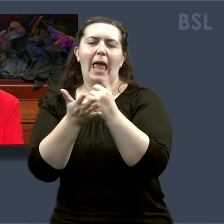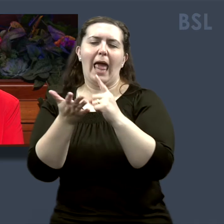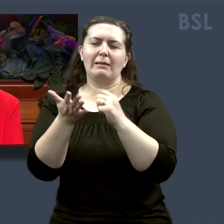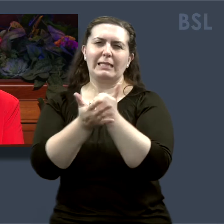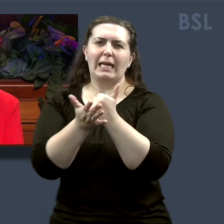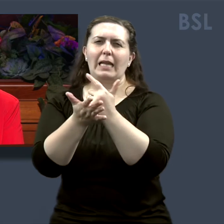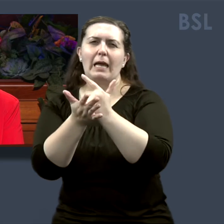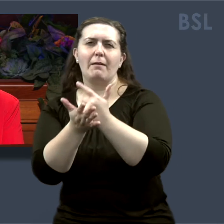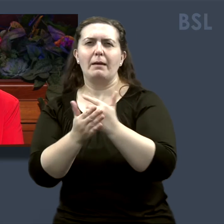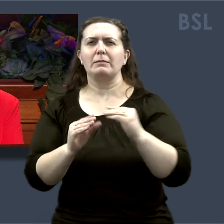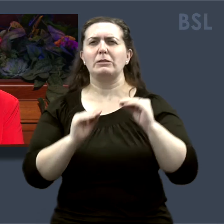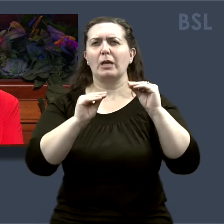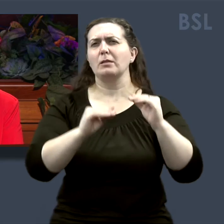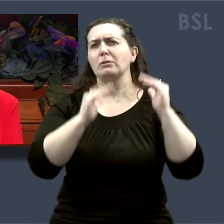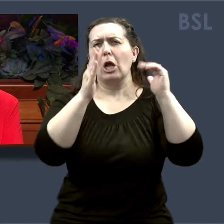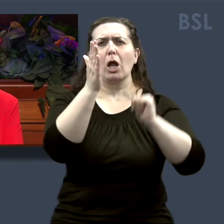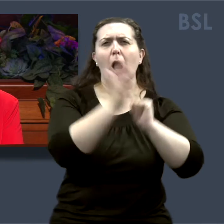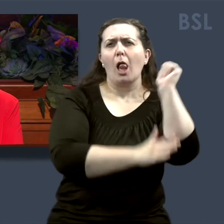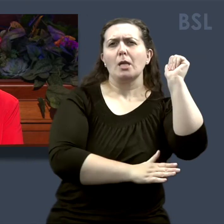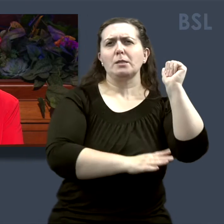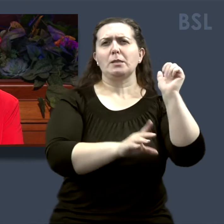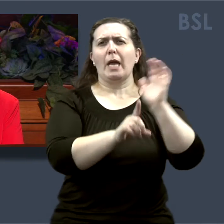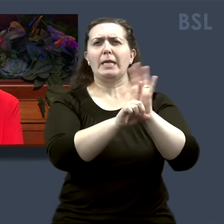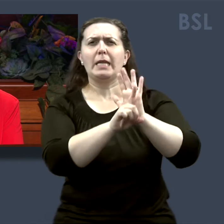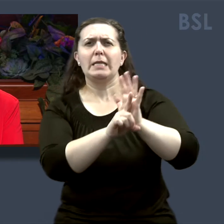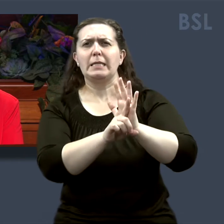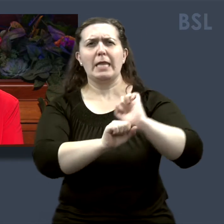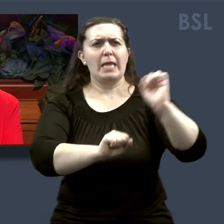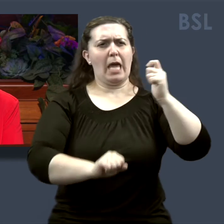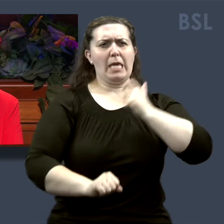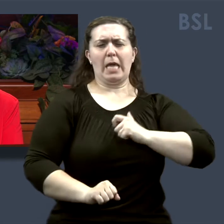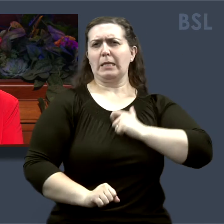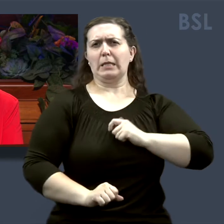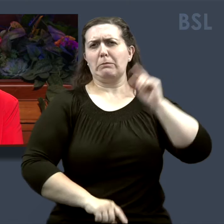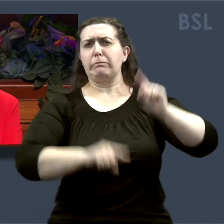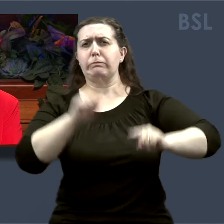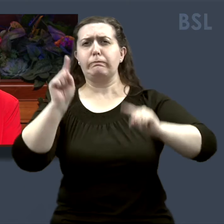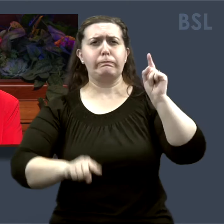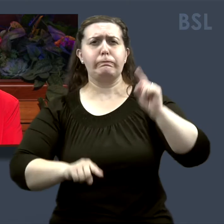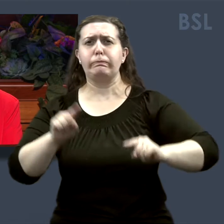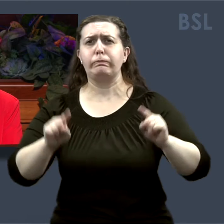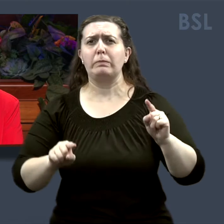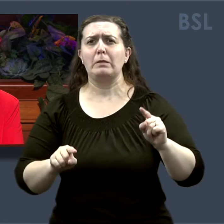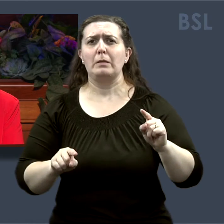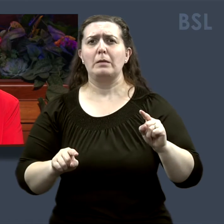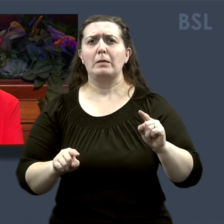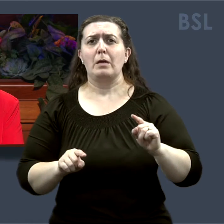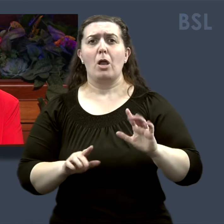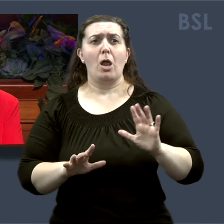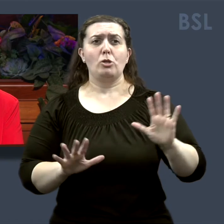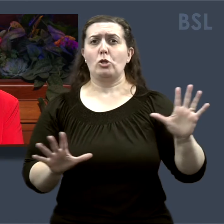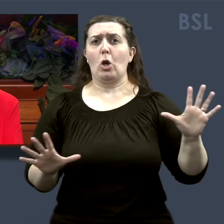educational degrees, culture, or other significant identifiers is offensive to our Maker.